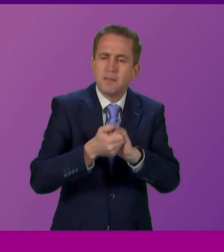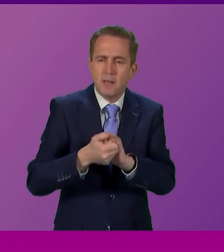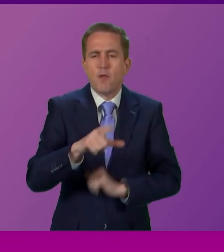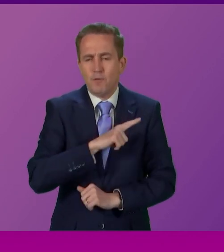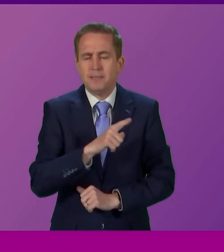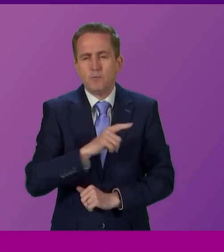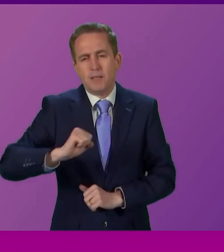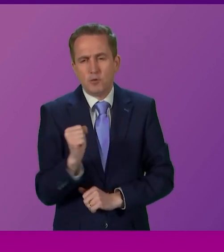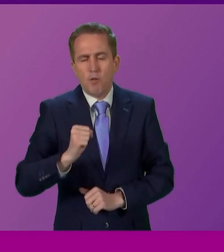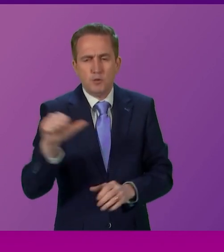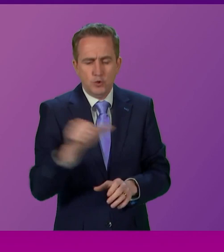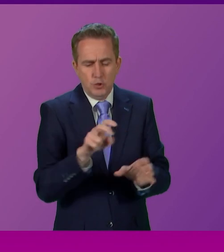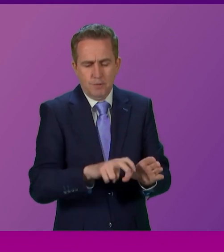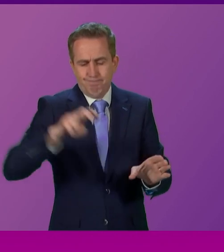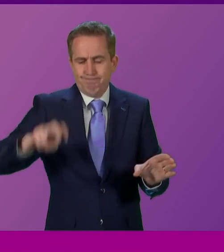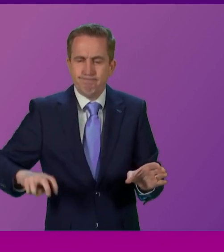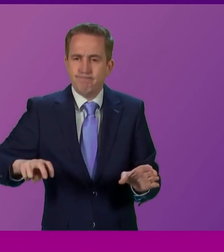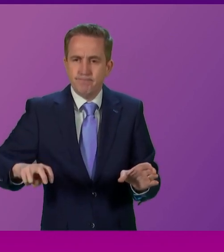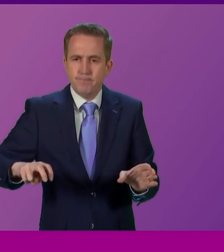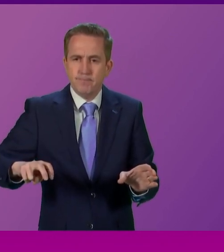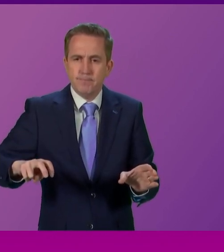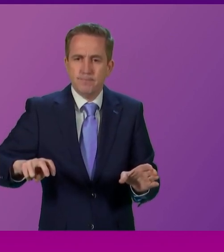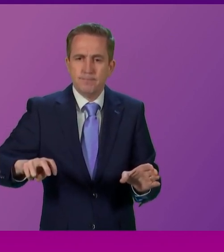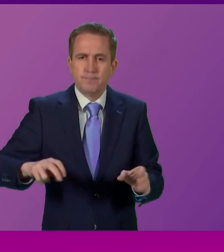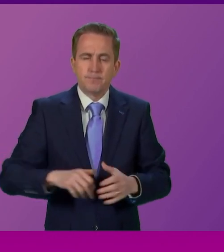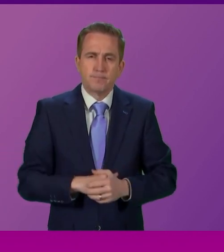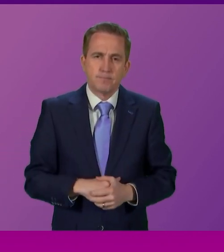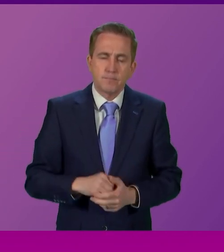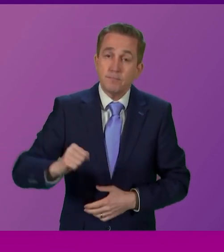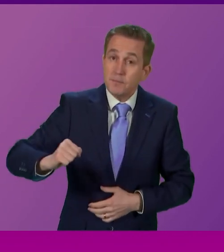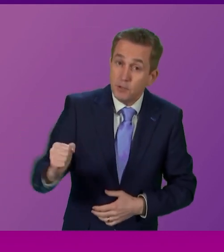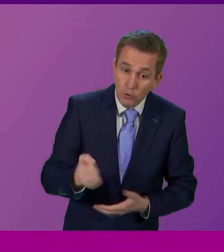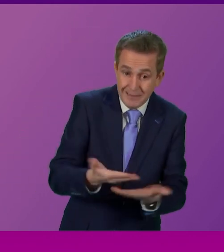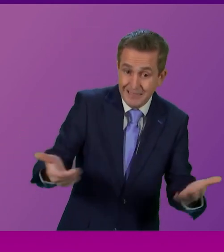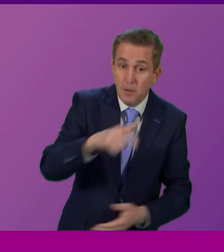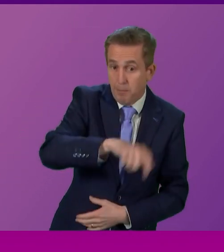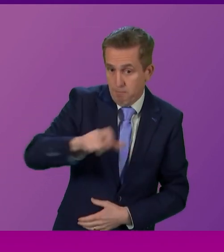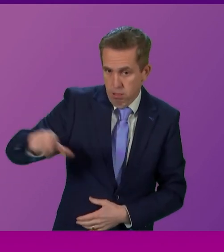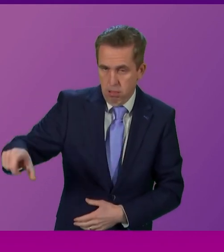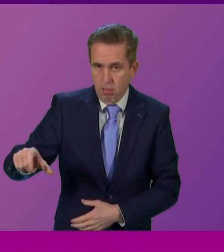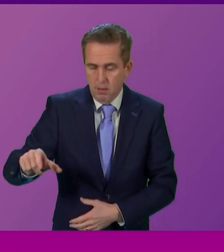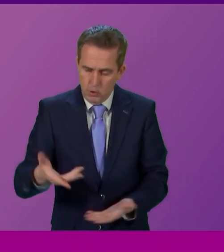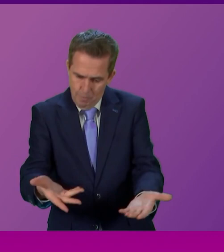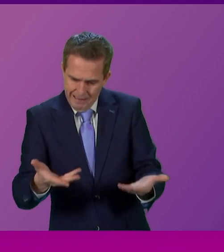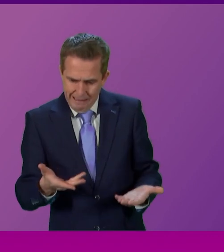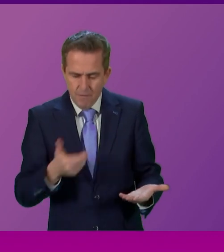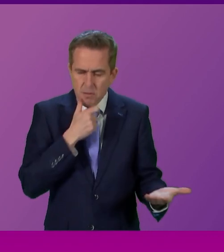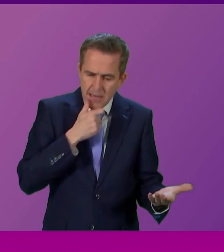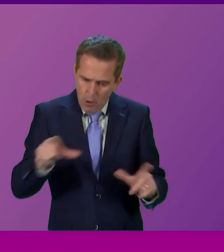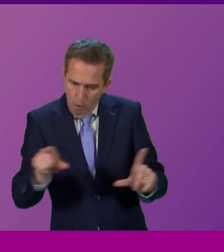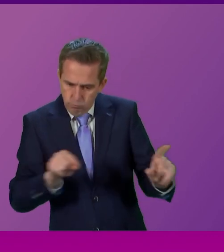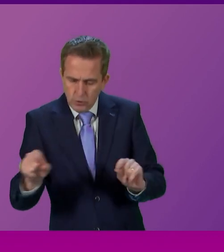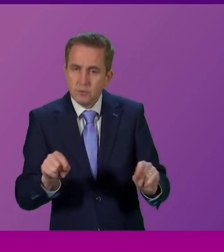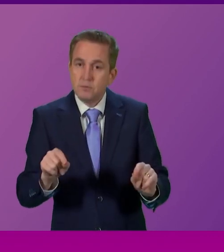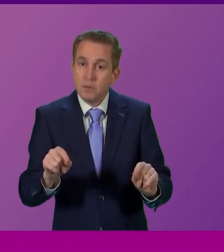leave it. At the very least reasons which highlight the need for the Scottish people to be presented with the option should Scotland be